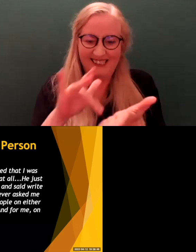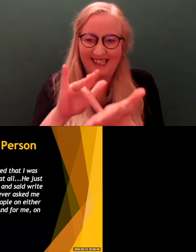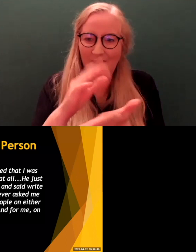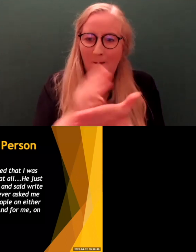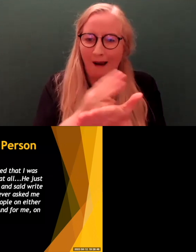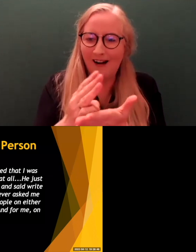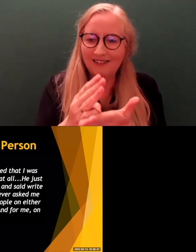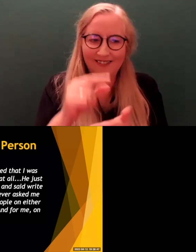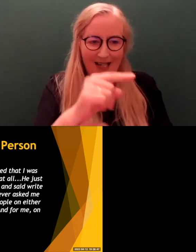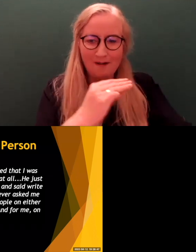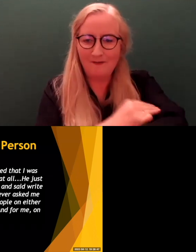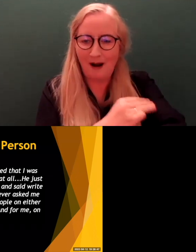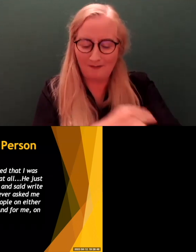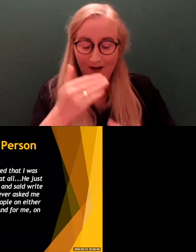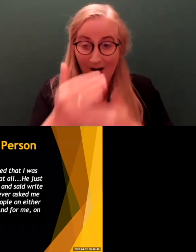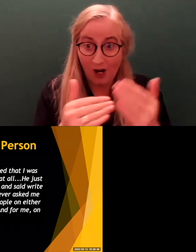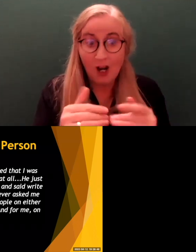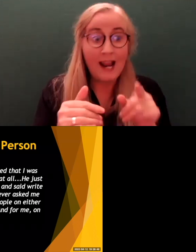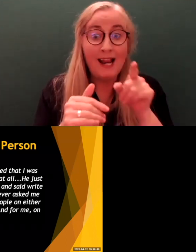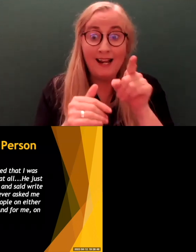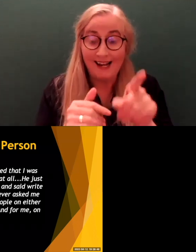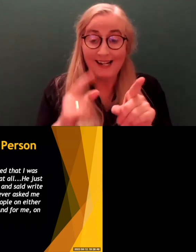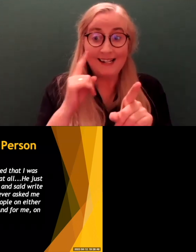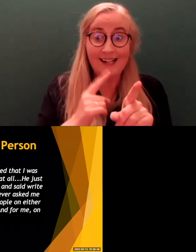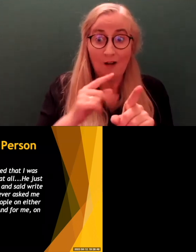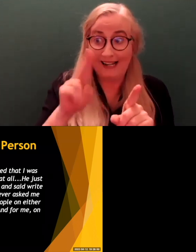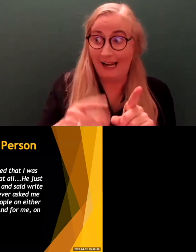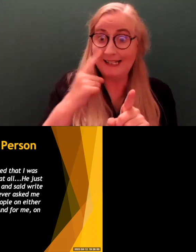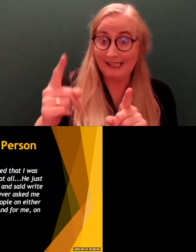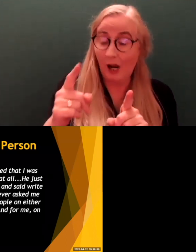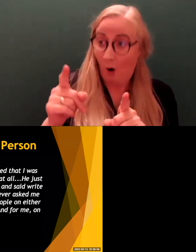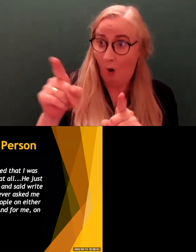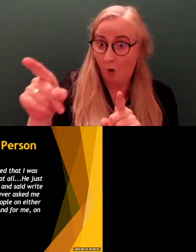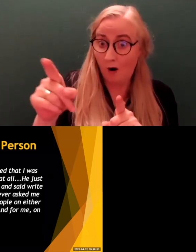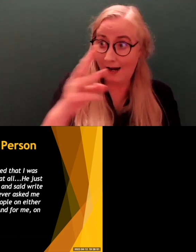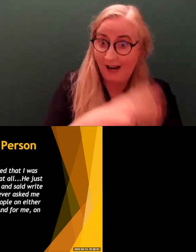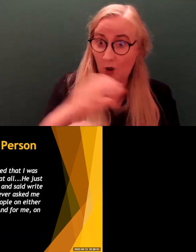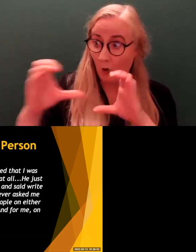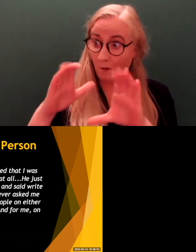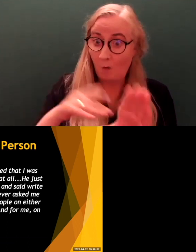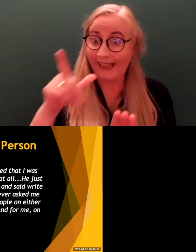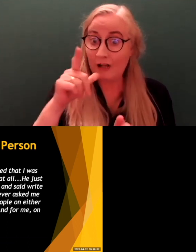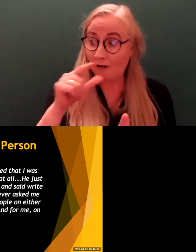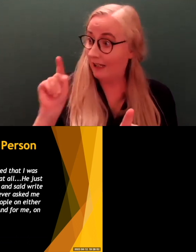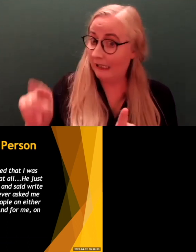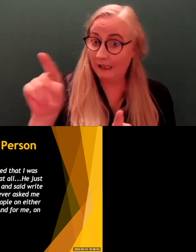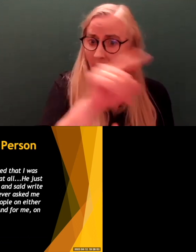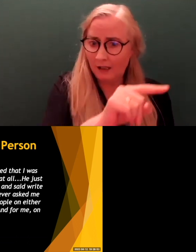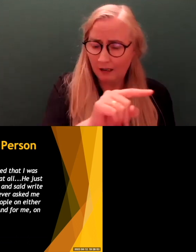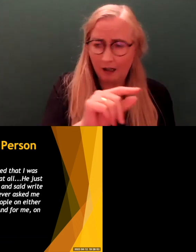issue. And they could see that the guarda was going to communicate with the hearing people who were around, but not them. They didn't